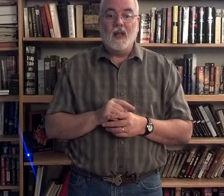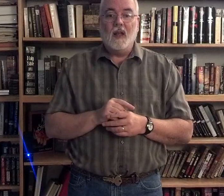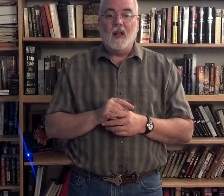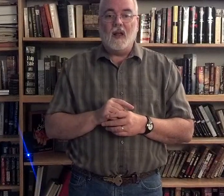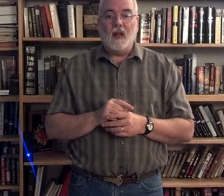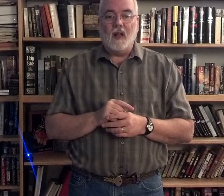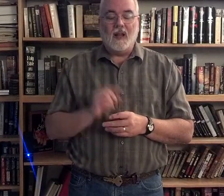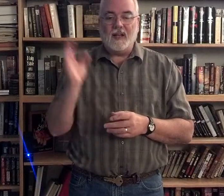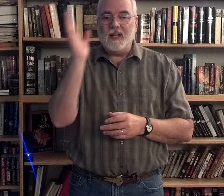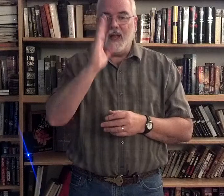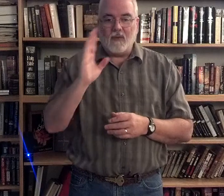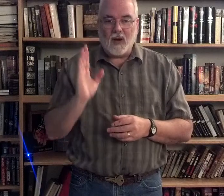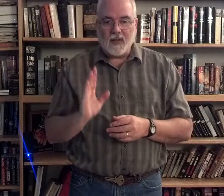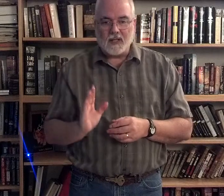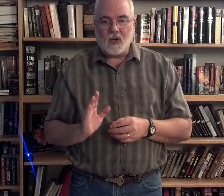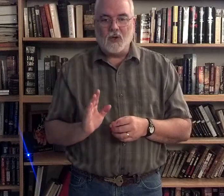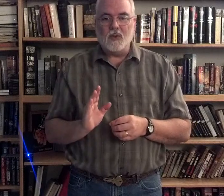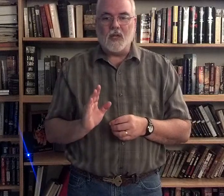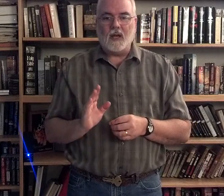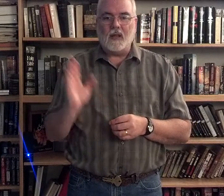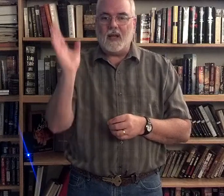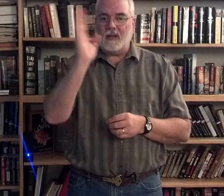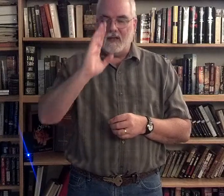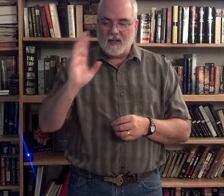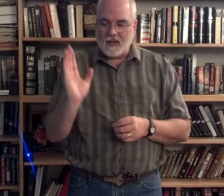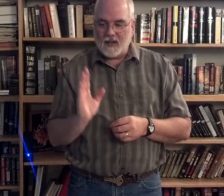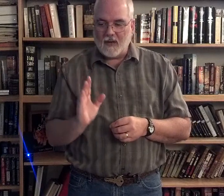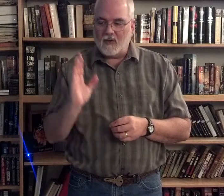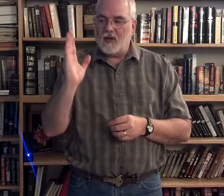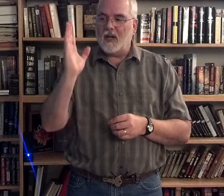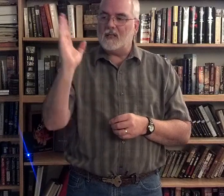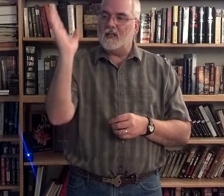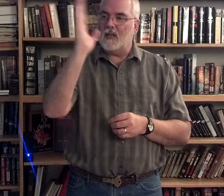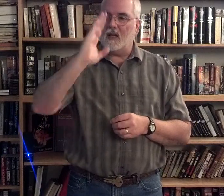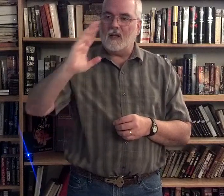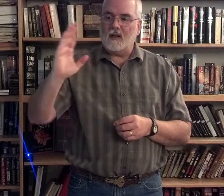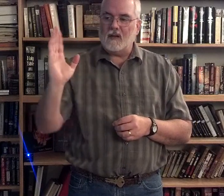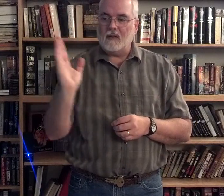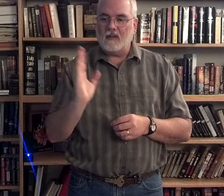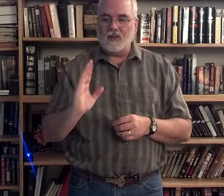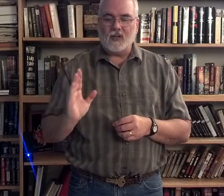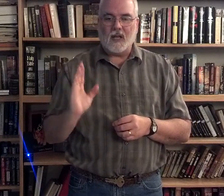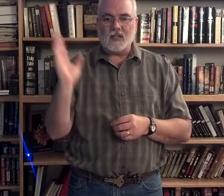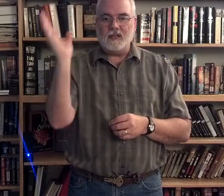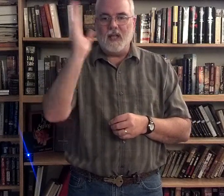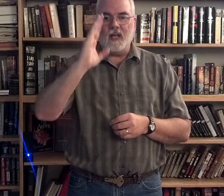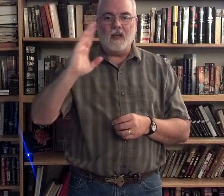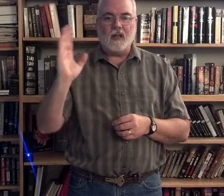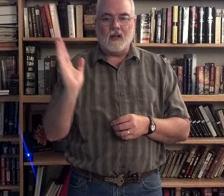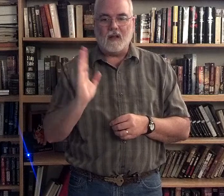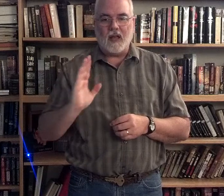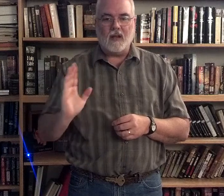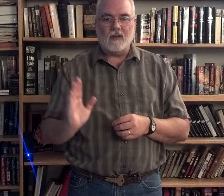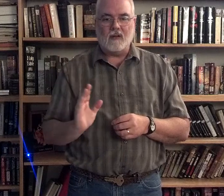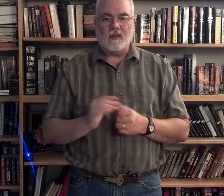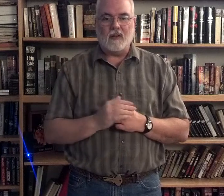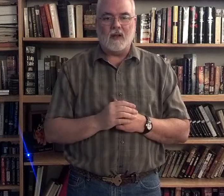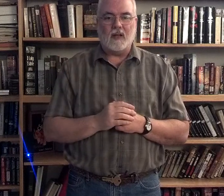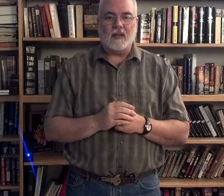Uh, never, I think it's the only new sign in that. Never. Is, uh, just kind of sneaking a hand down like that.